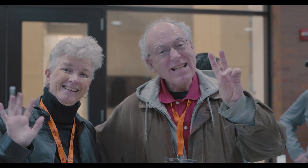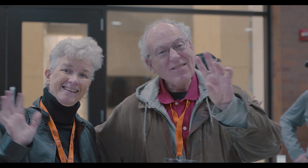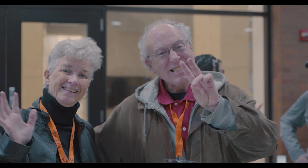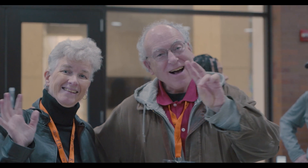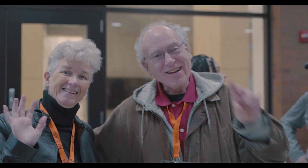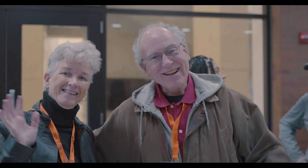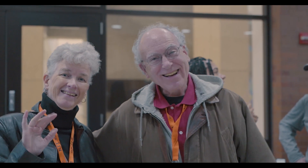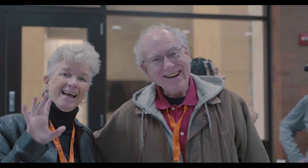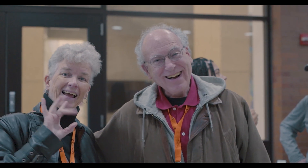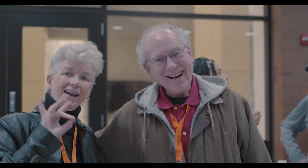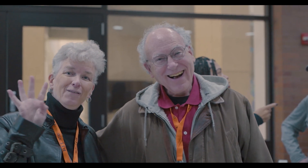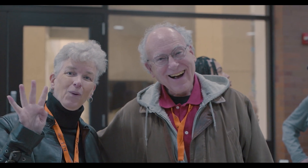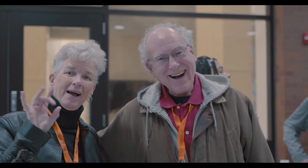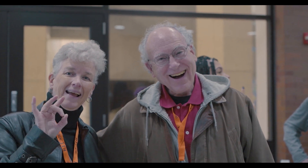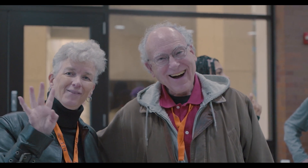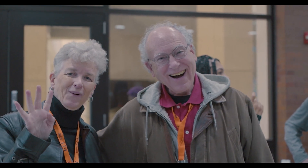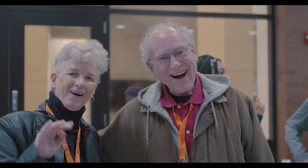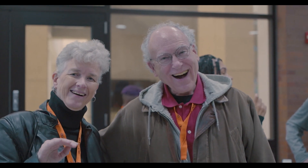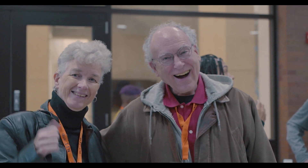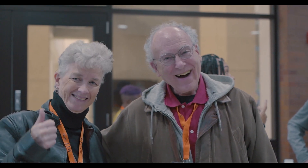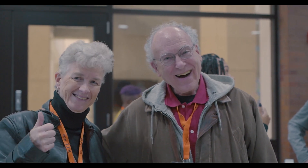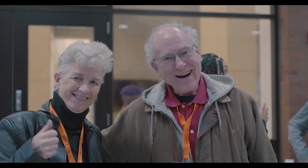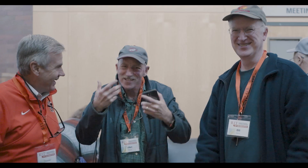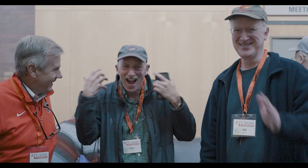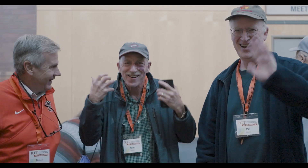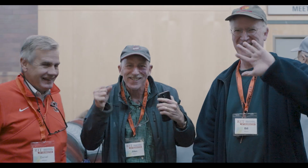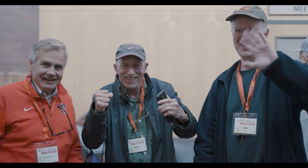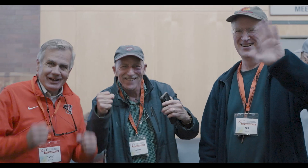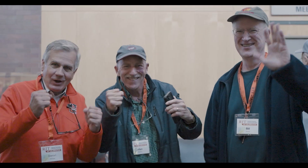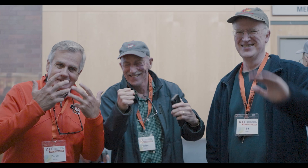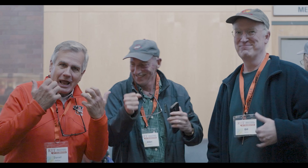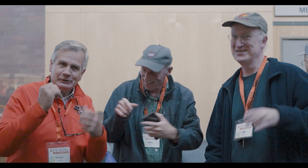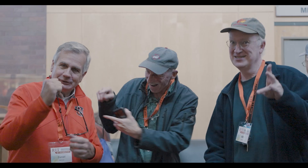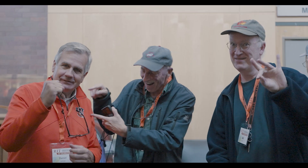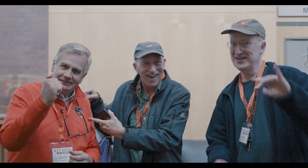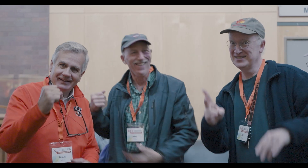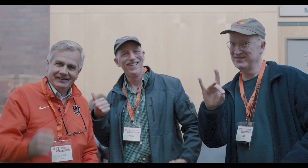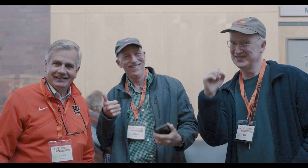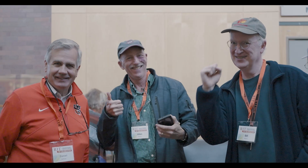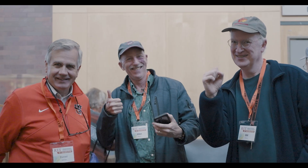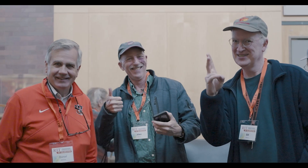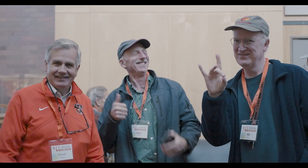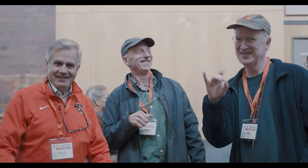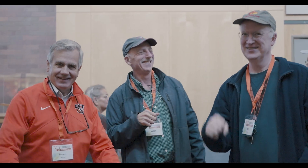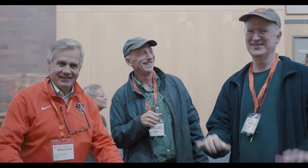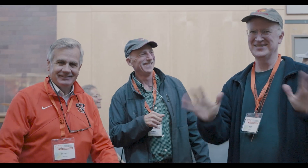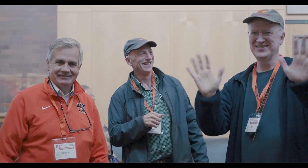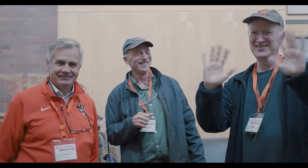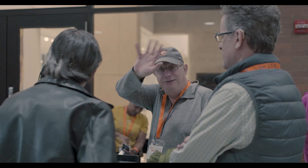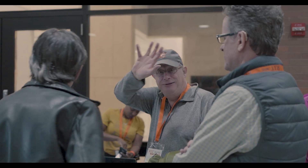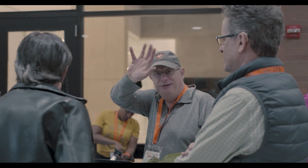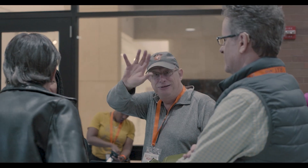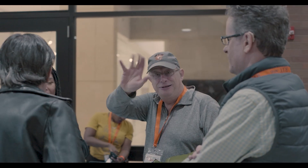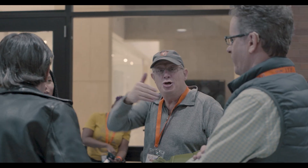SVP 77. 84, 84. Go Tigers, yeah, go Tigers. 78, 78, SVP